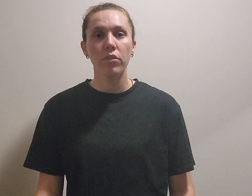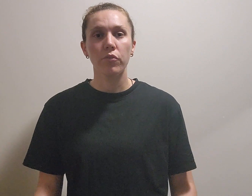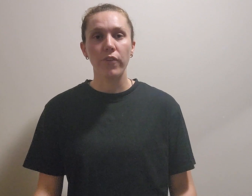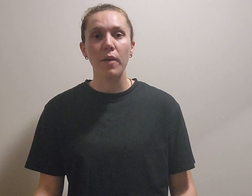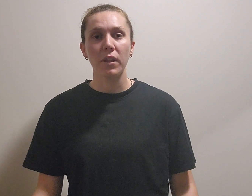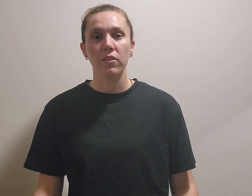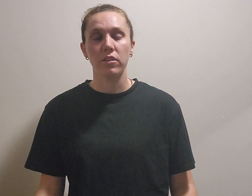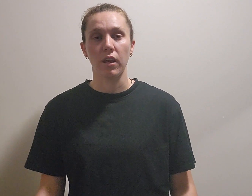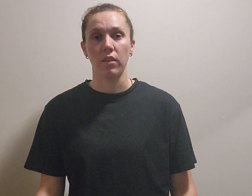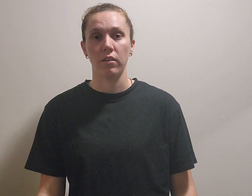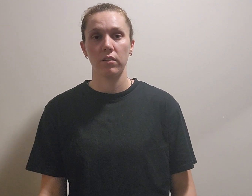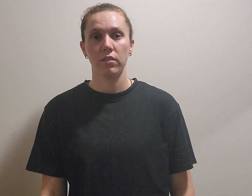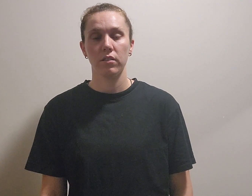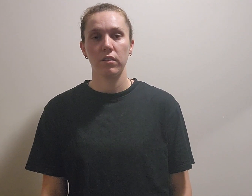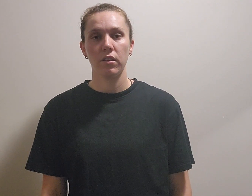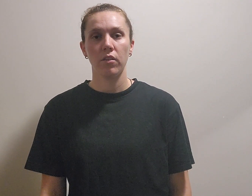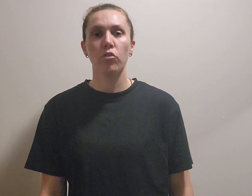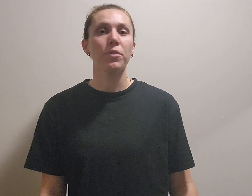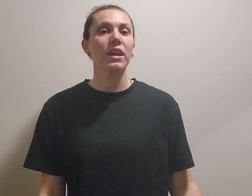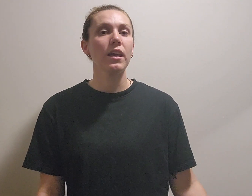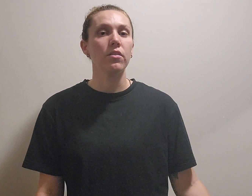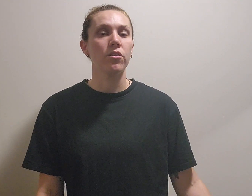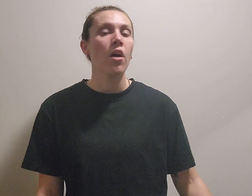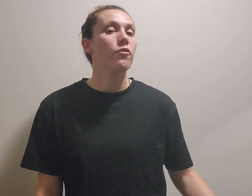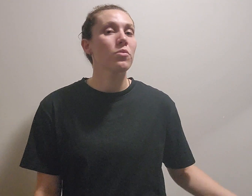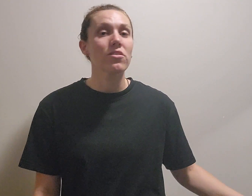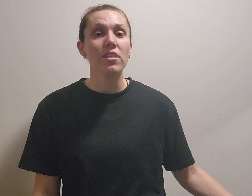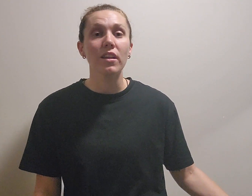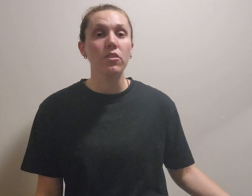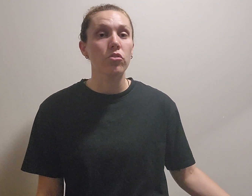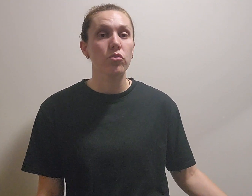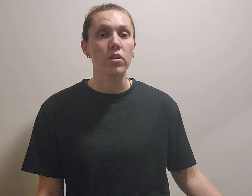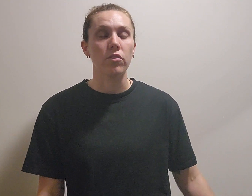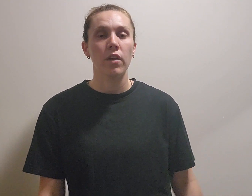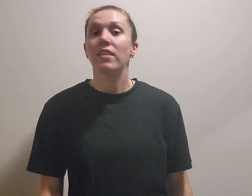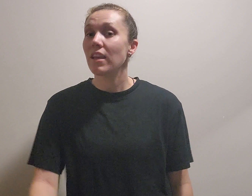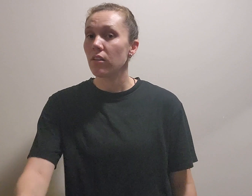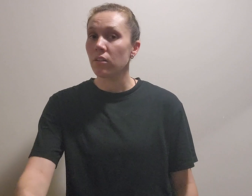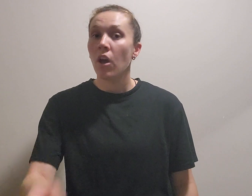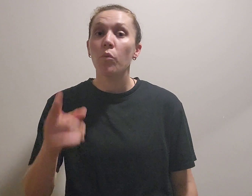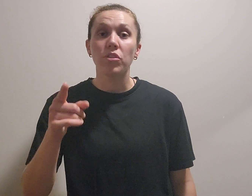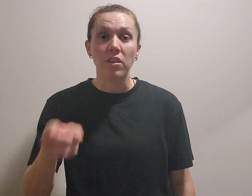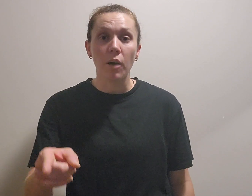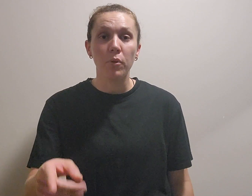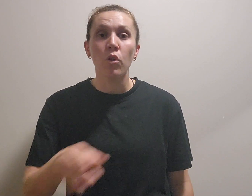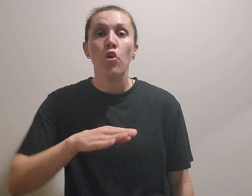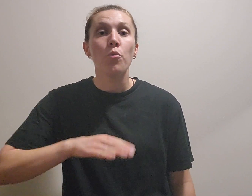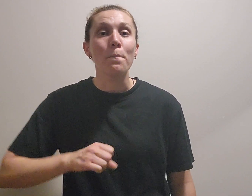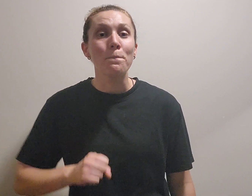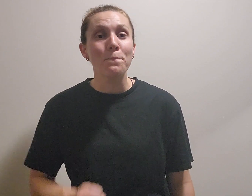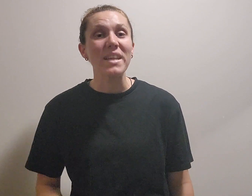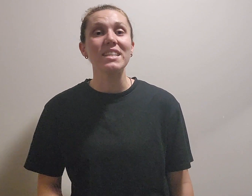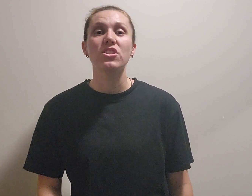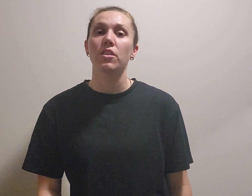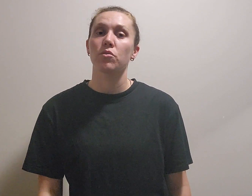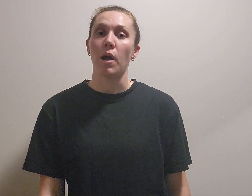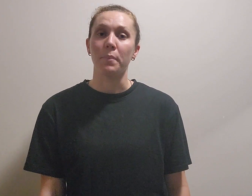the families together. Stop the kids from stealing the streets. Deal with the couple who beat each other up.